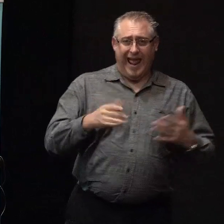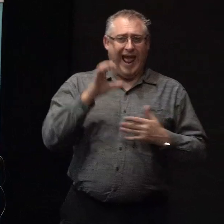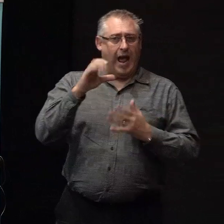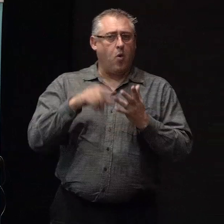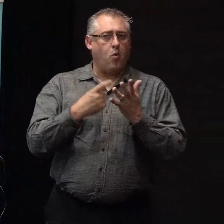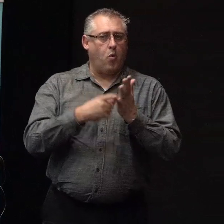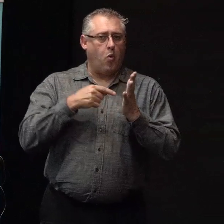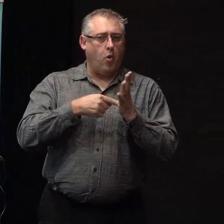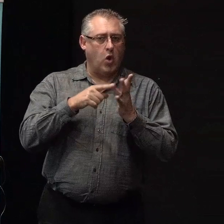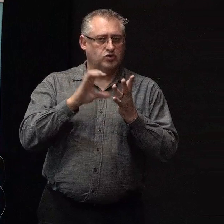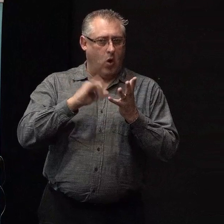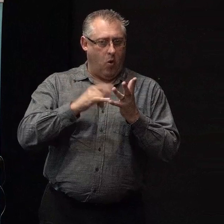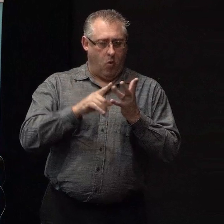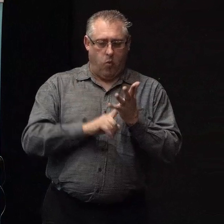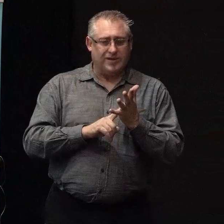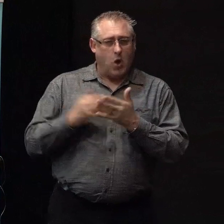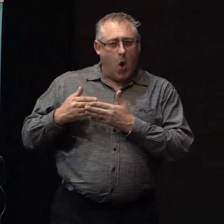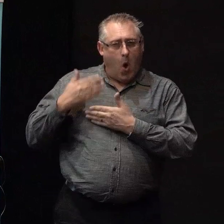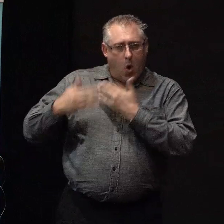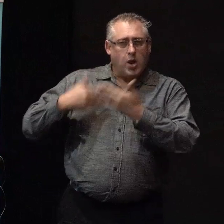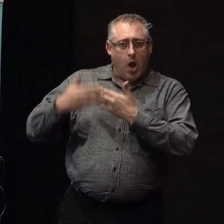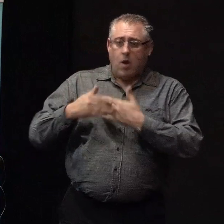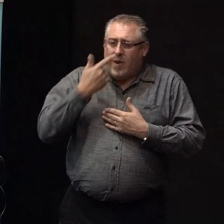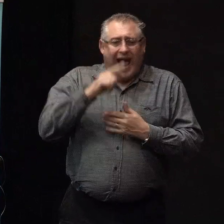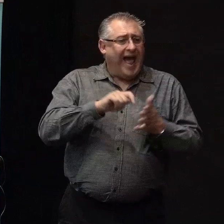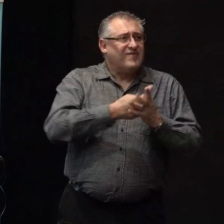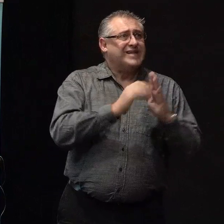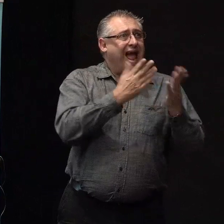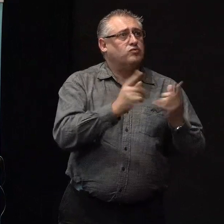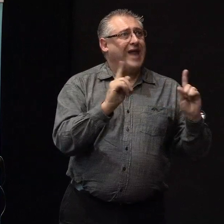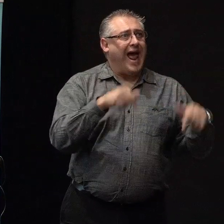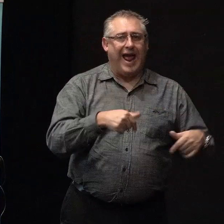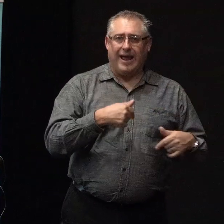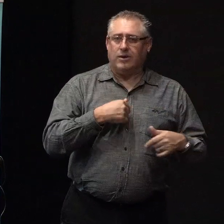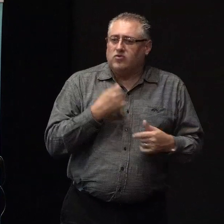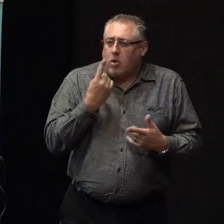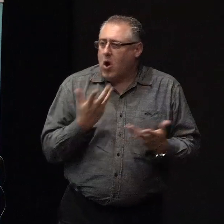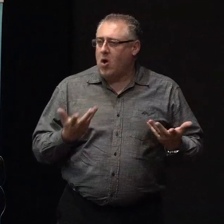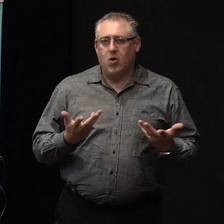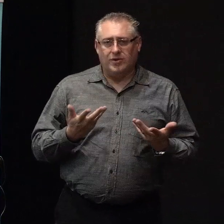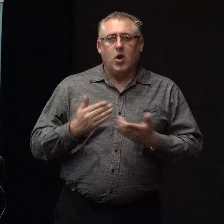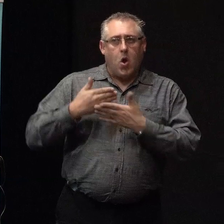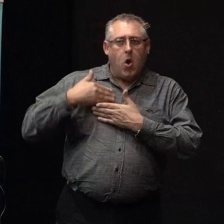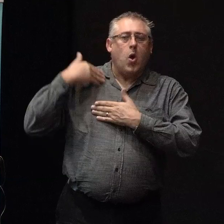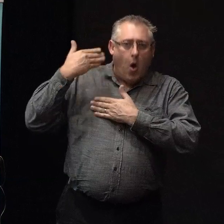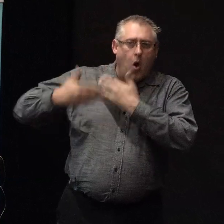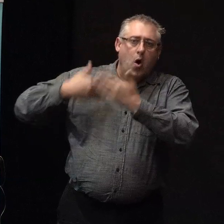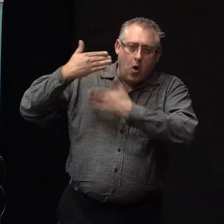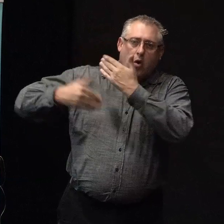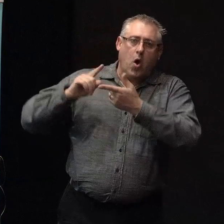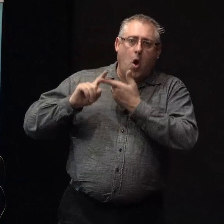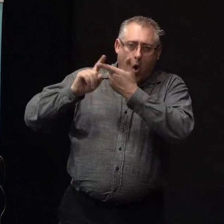very little we can do today or tomorrow about fixing our houses so that we can have it all sorted. It is going to be a long, ongoing process.